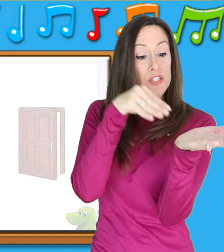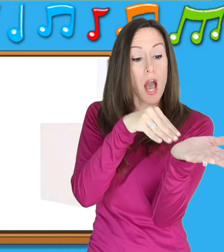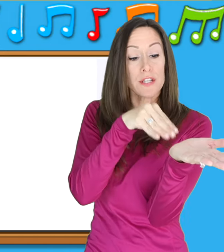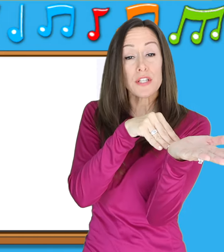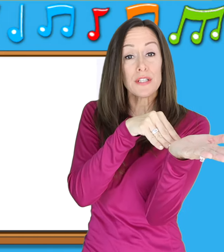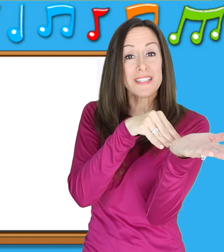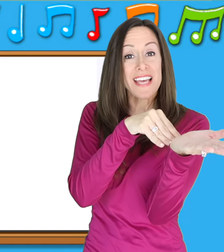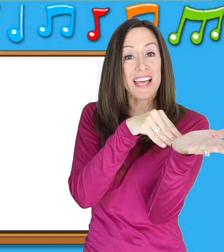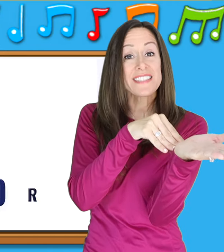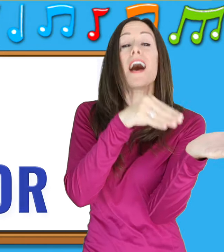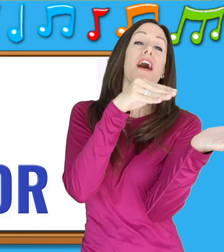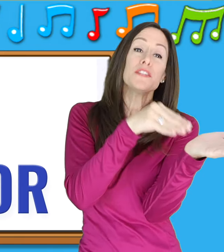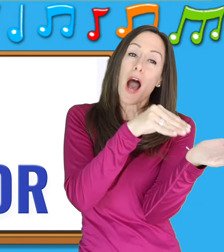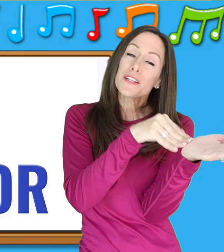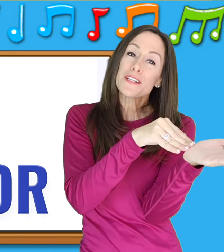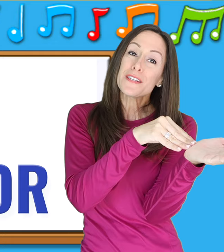-doctor, d-d-d-doctor